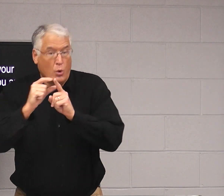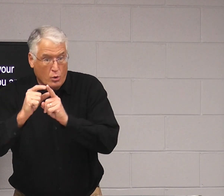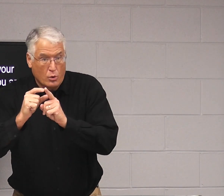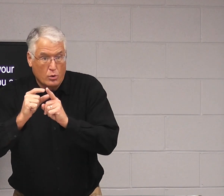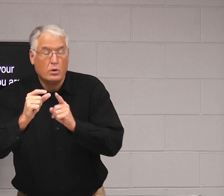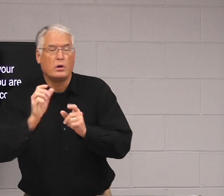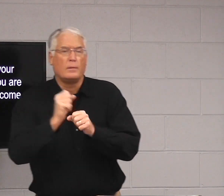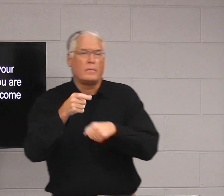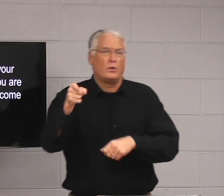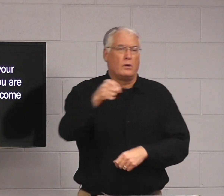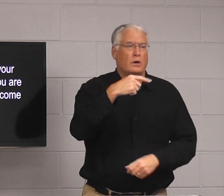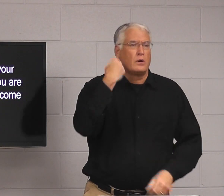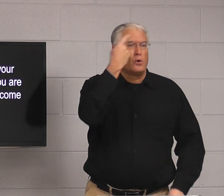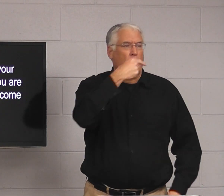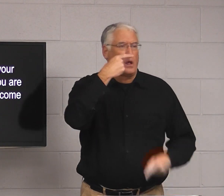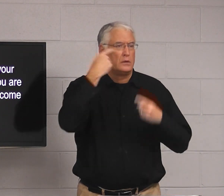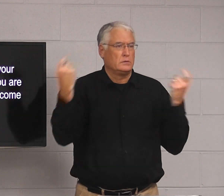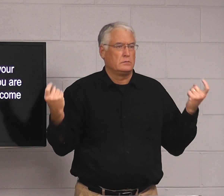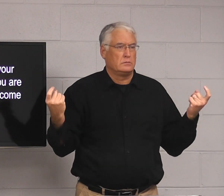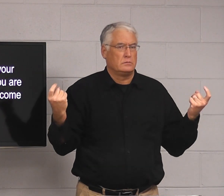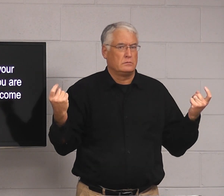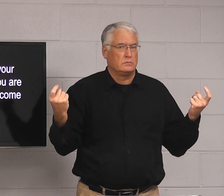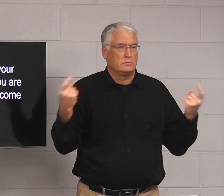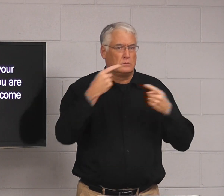So when you speak words, it makes you look ugly.